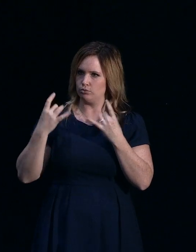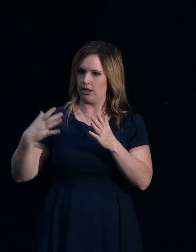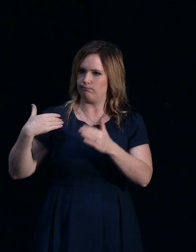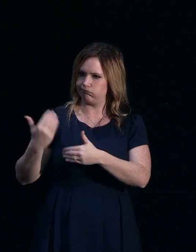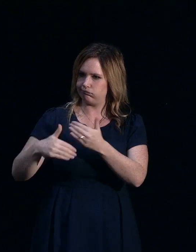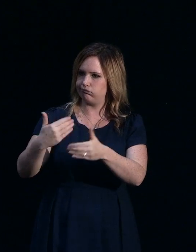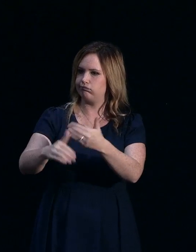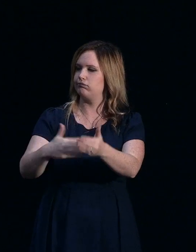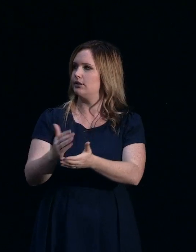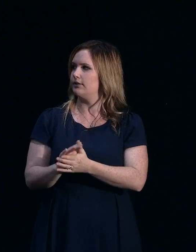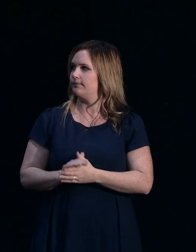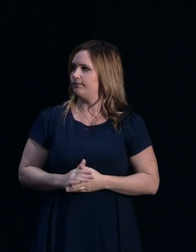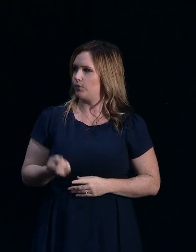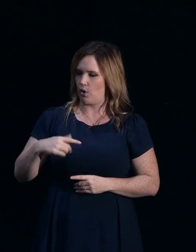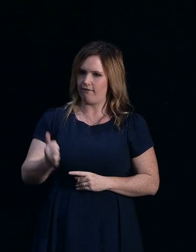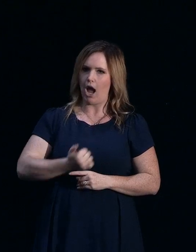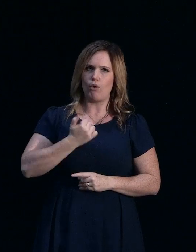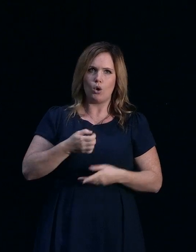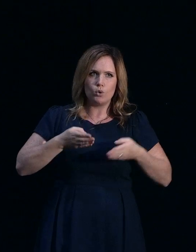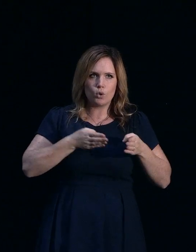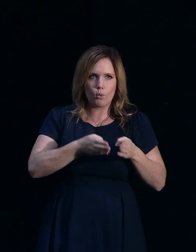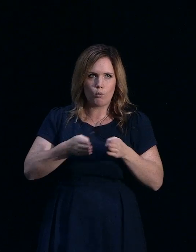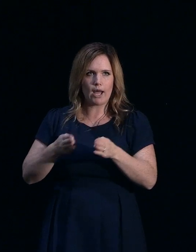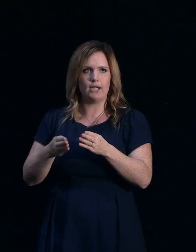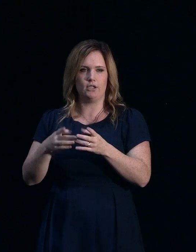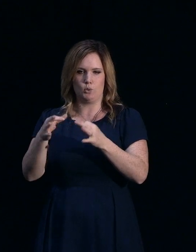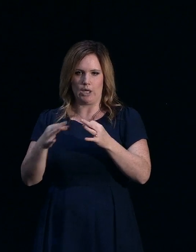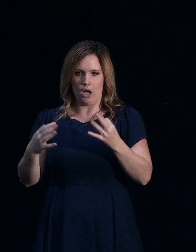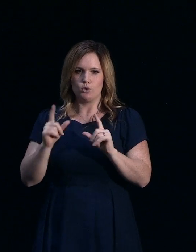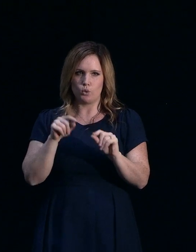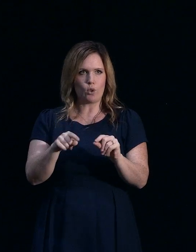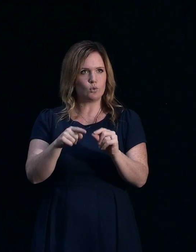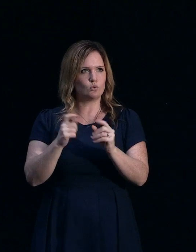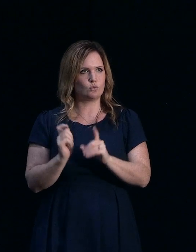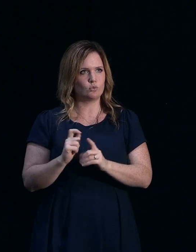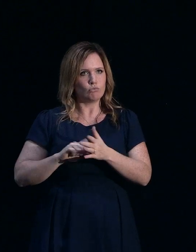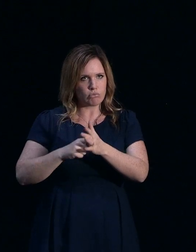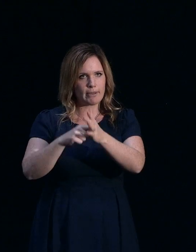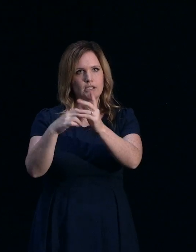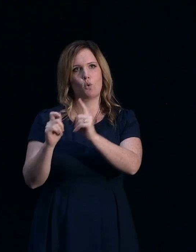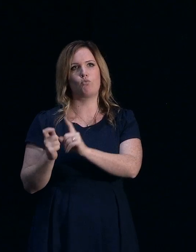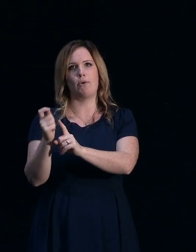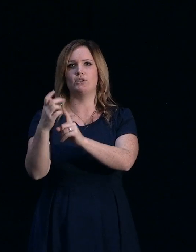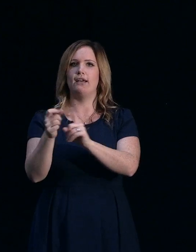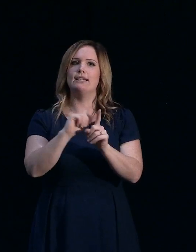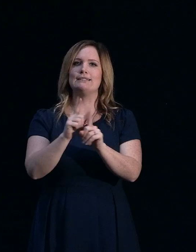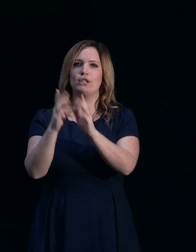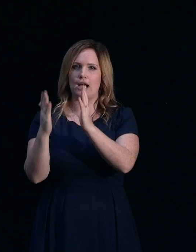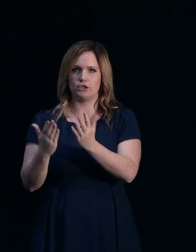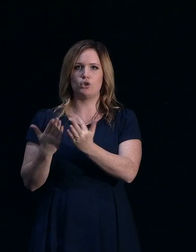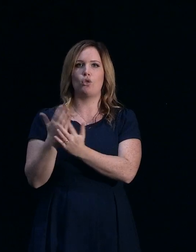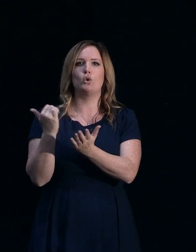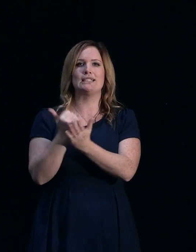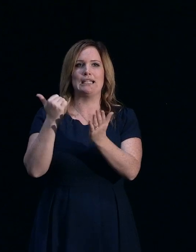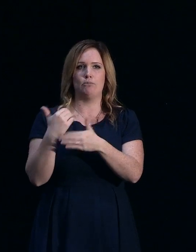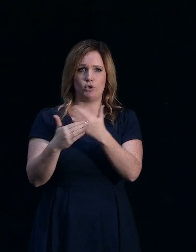We've got our methodologies well mapped out and we've actually got a number of houses which are going through the consent process now which are